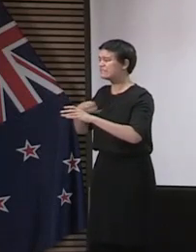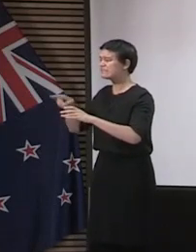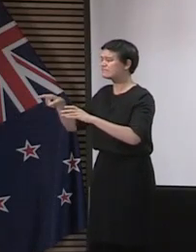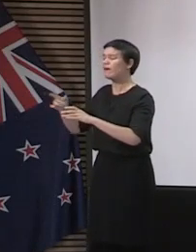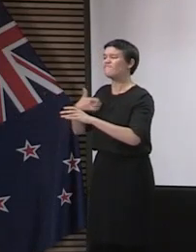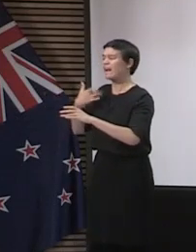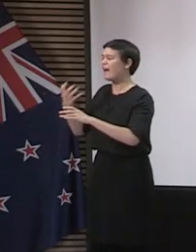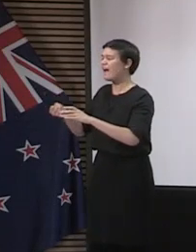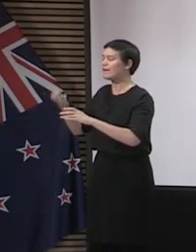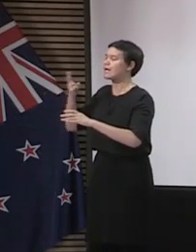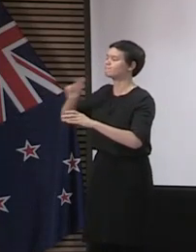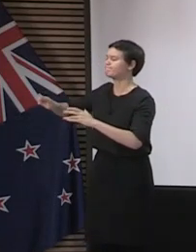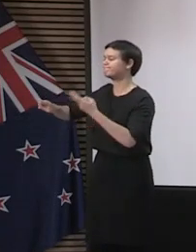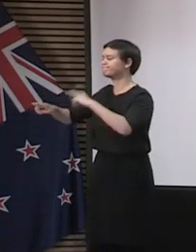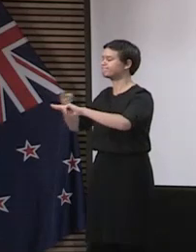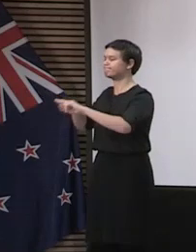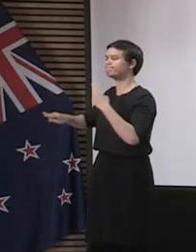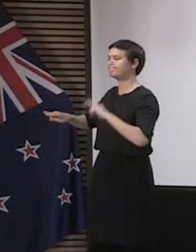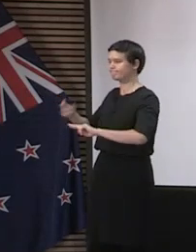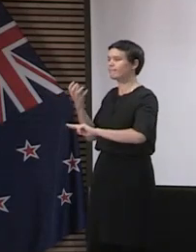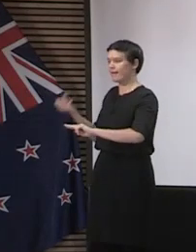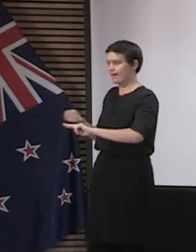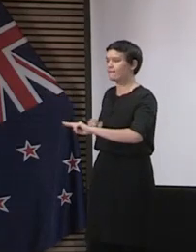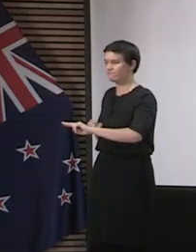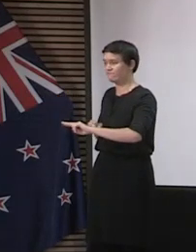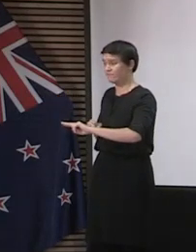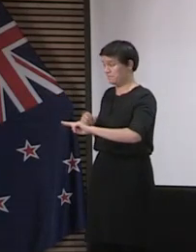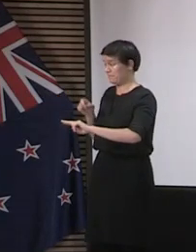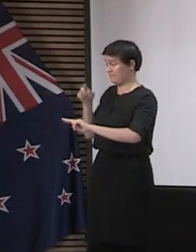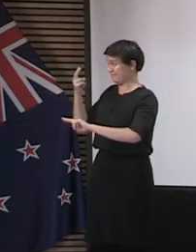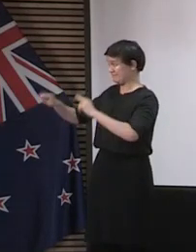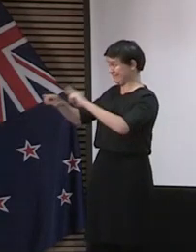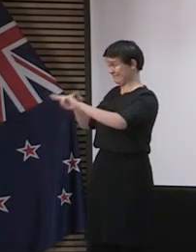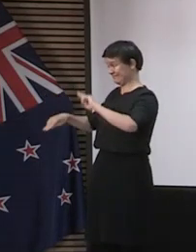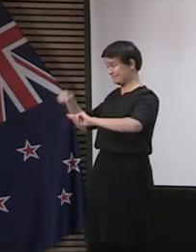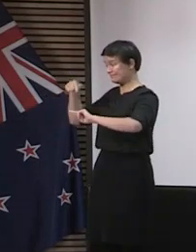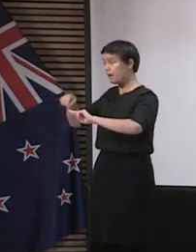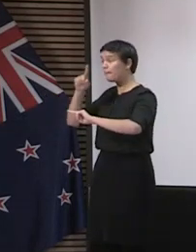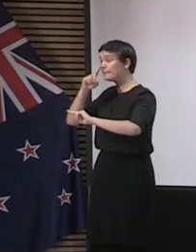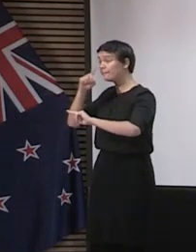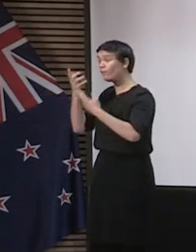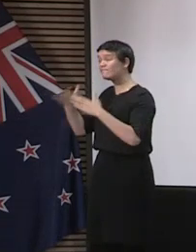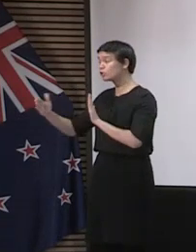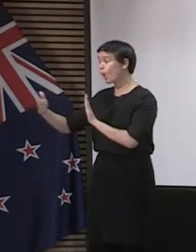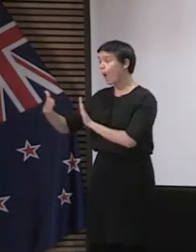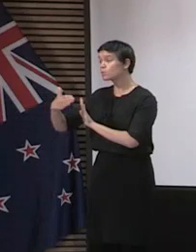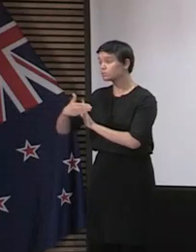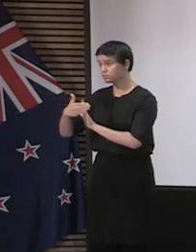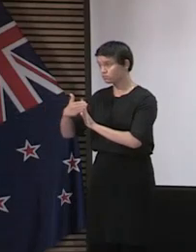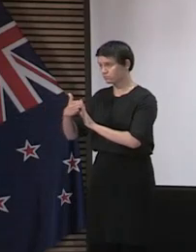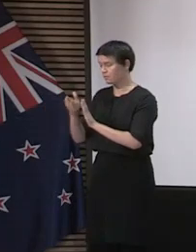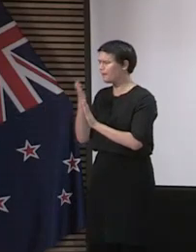This means then we identify close contacts and we put them in self-isolation while they are being investigated.